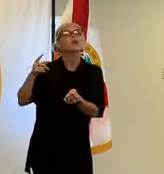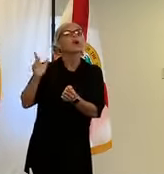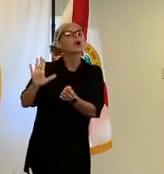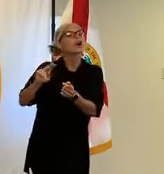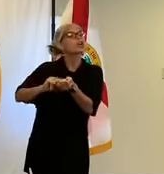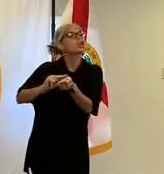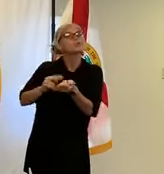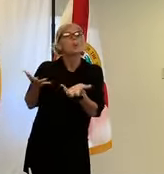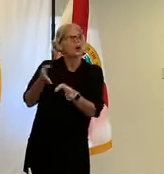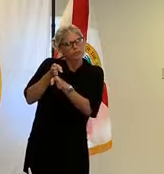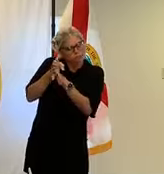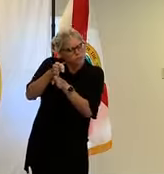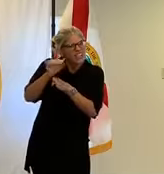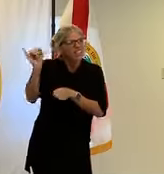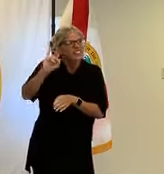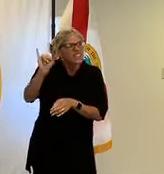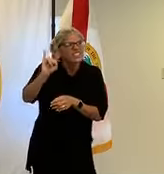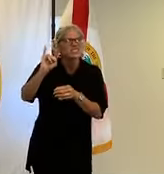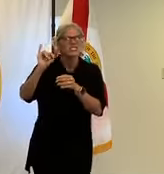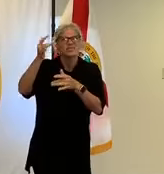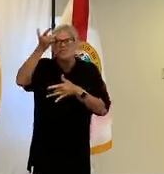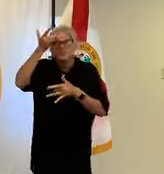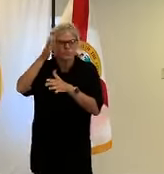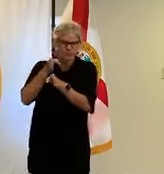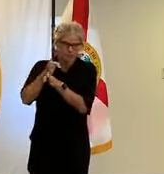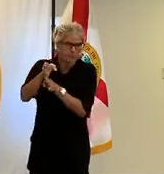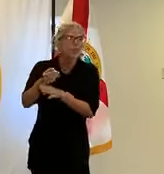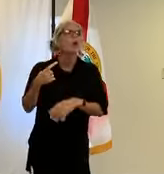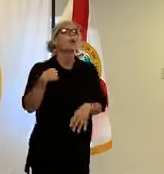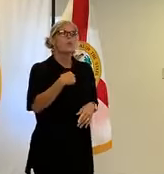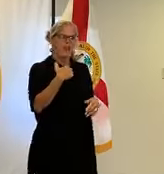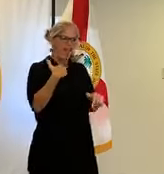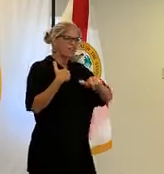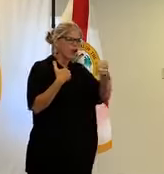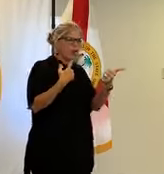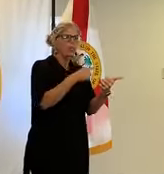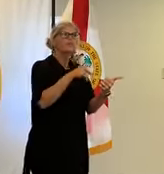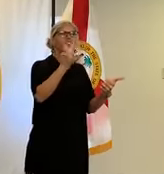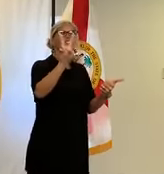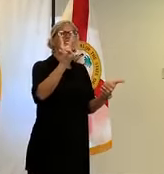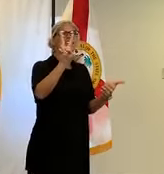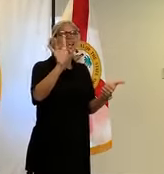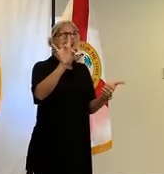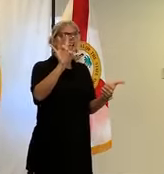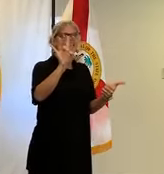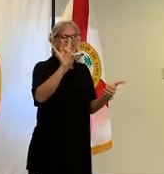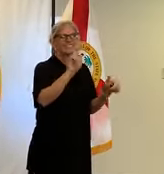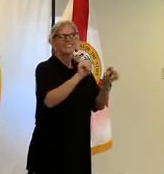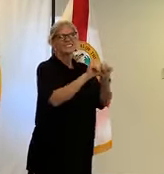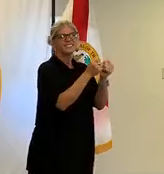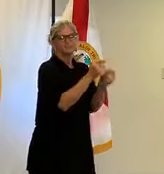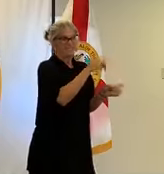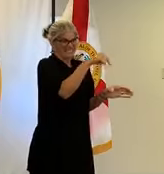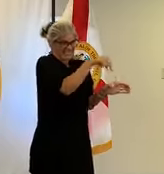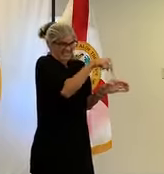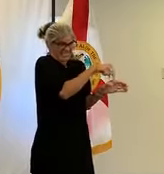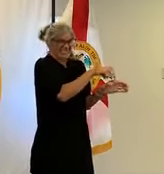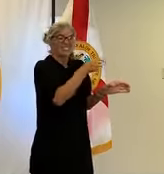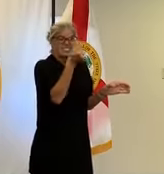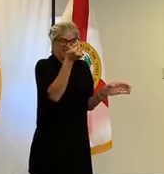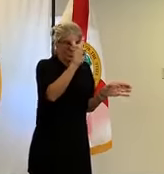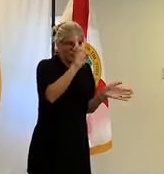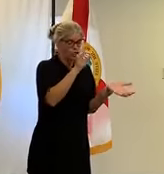education and then another one then they have three more VA teams that are made up of 17 nurses and techs that go